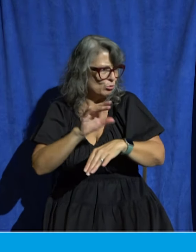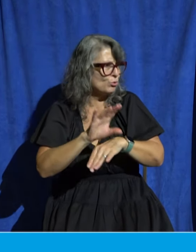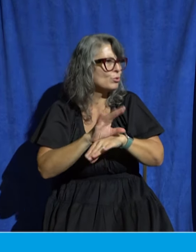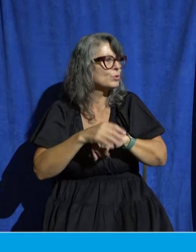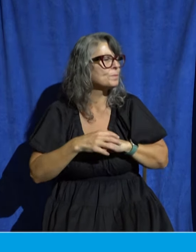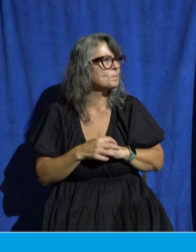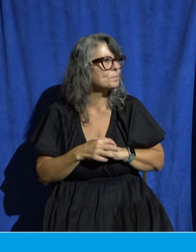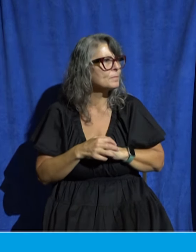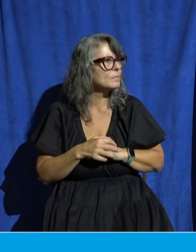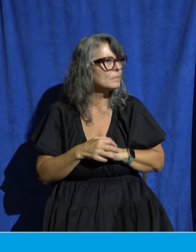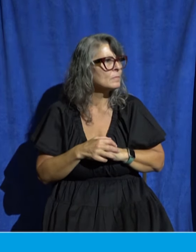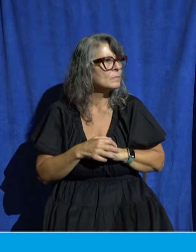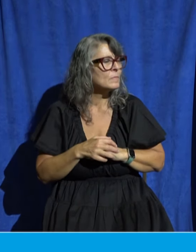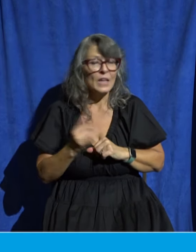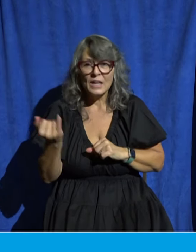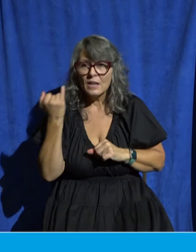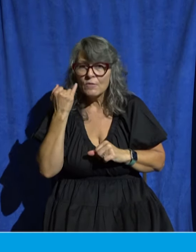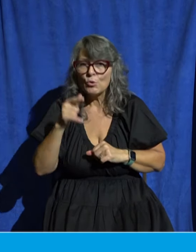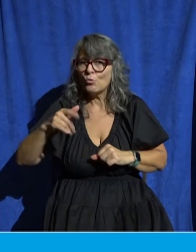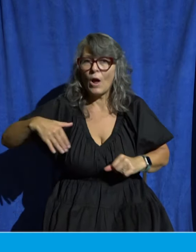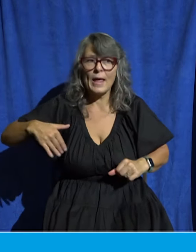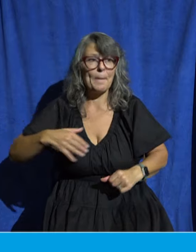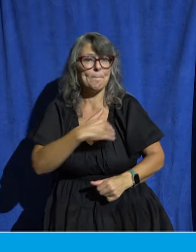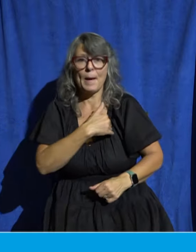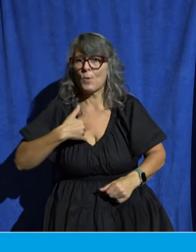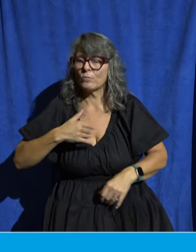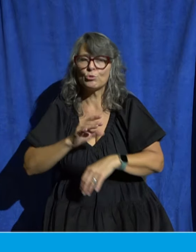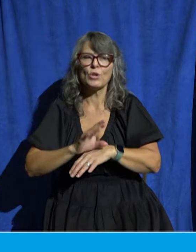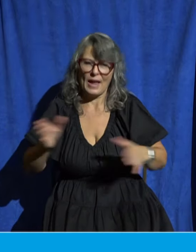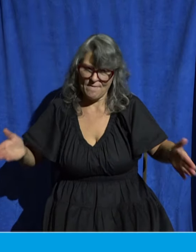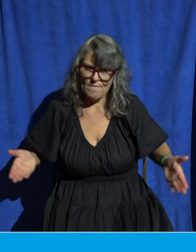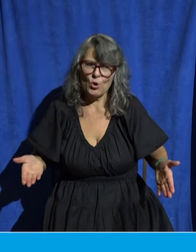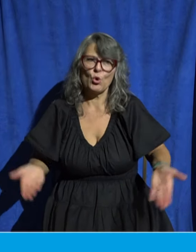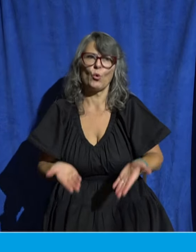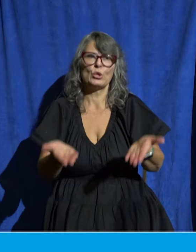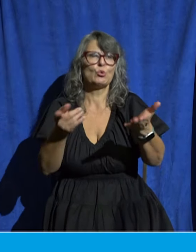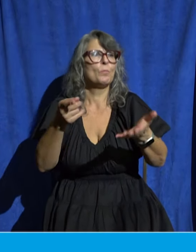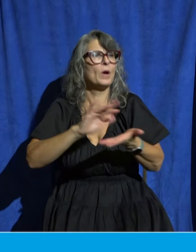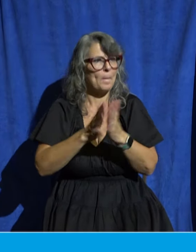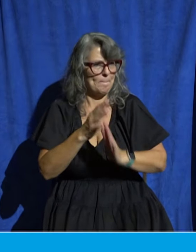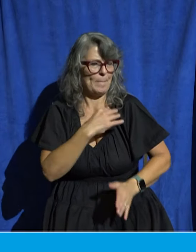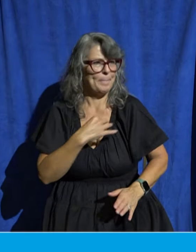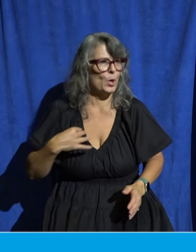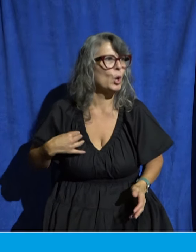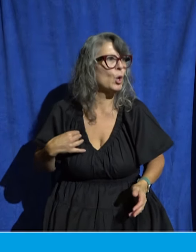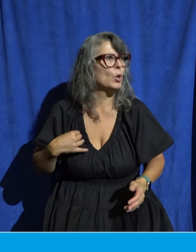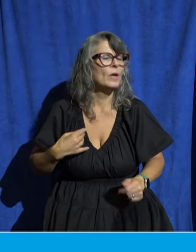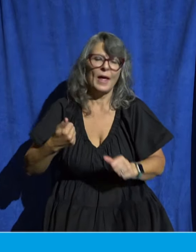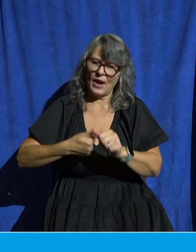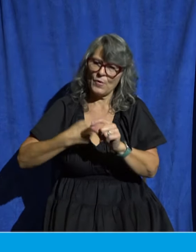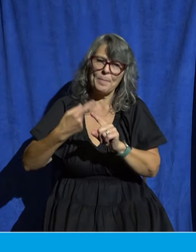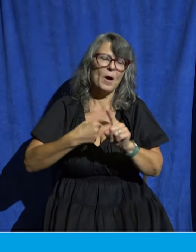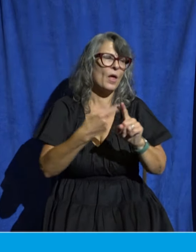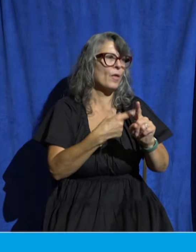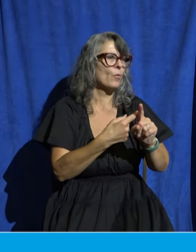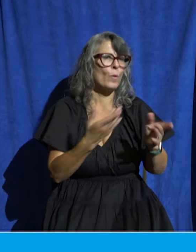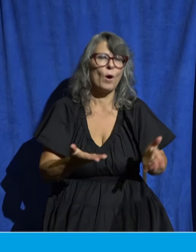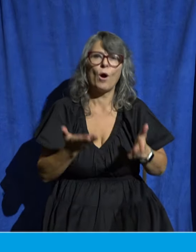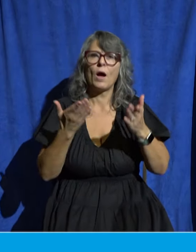become a member our next orientation is coming up a little bit later this month and we'll be offering them every month going forward we'd love to have you become a committed